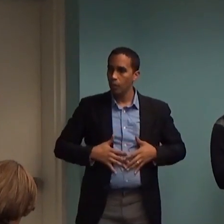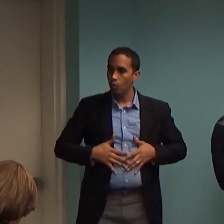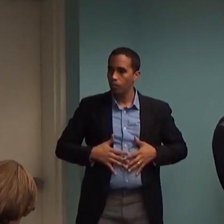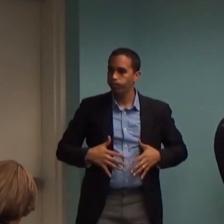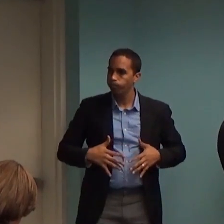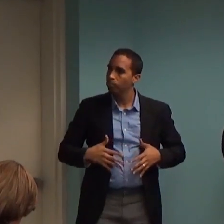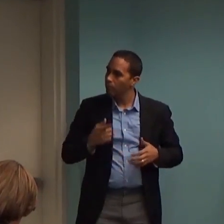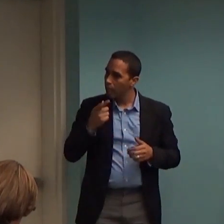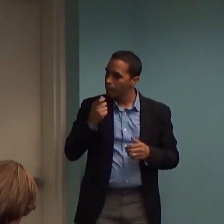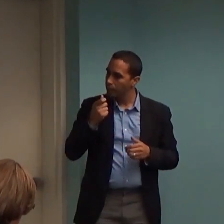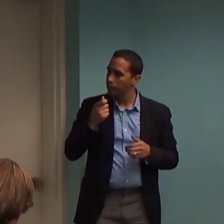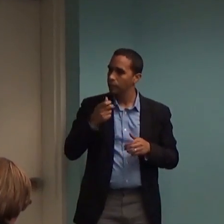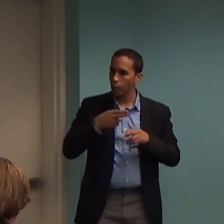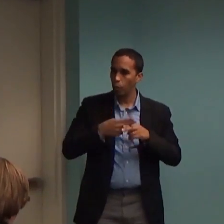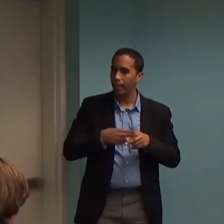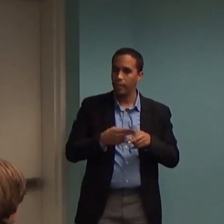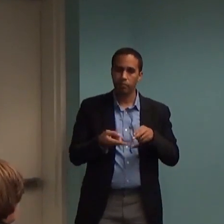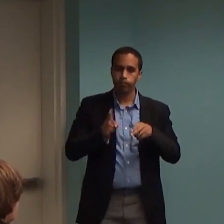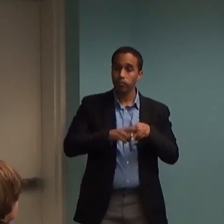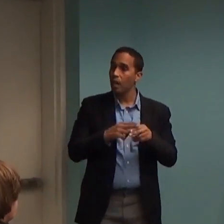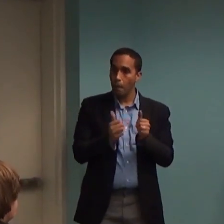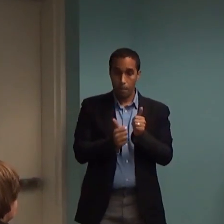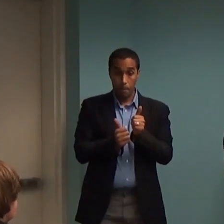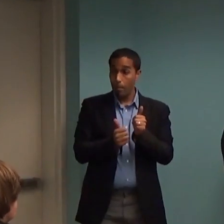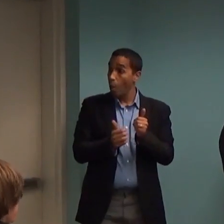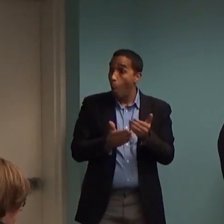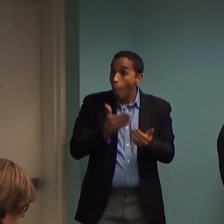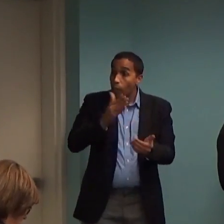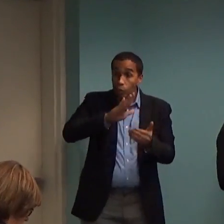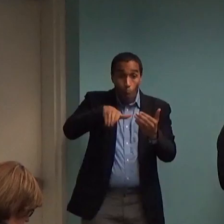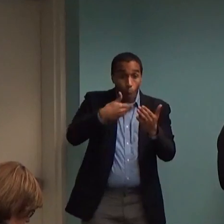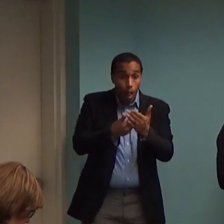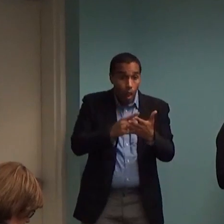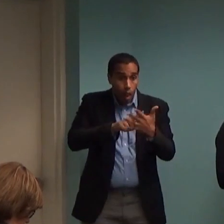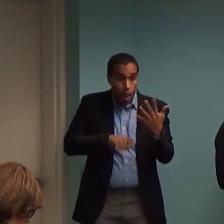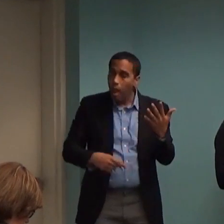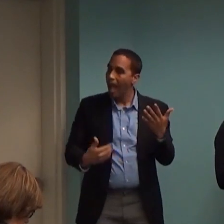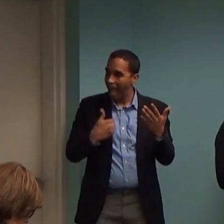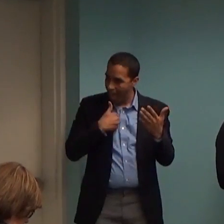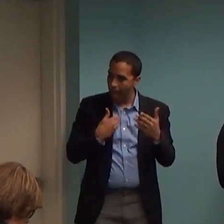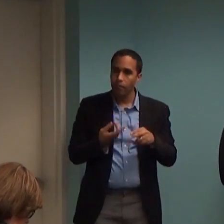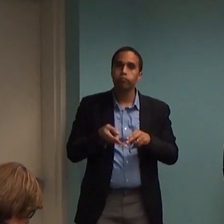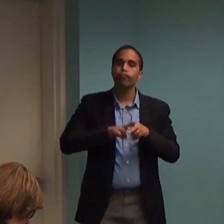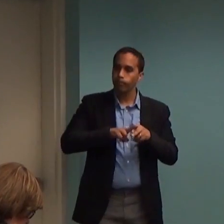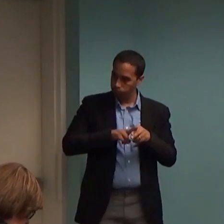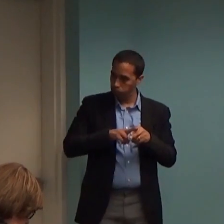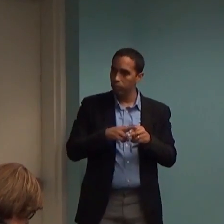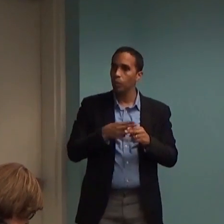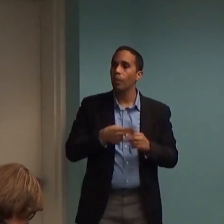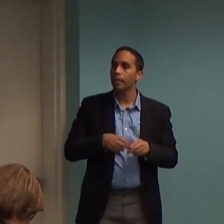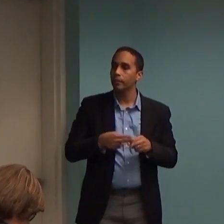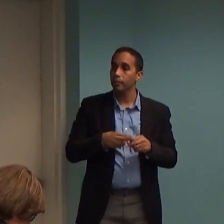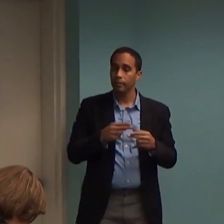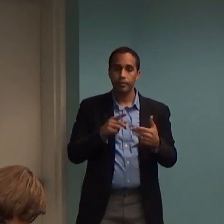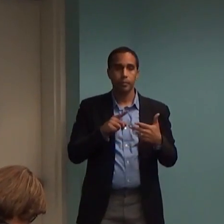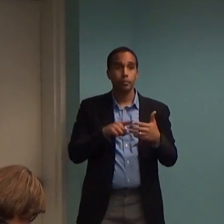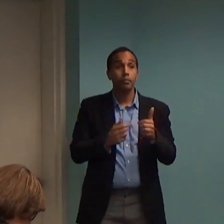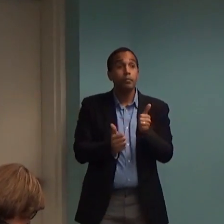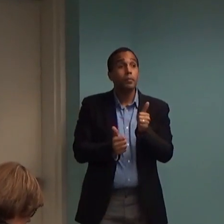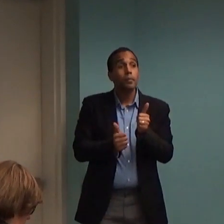all. There are a couple of exceptions here and there. Virtually all have weight gain. Most of them have some possible risk of